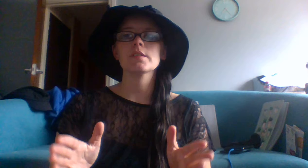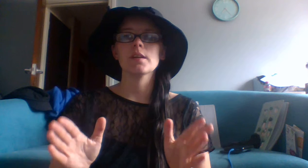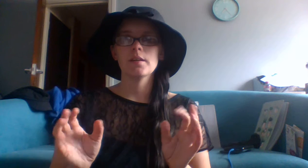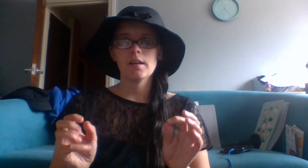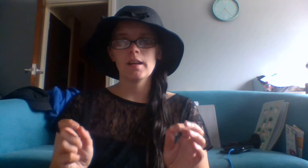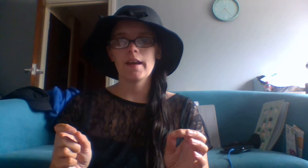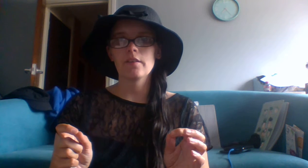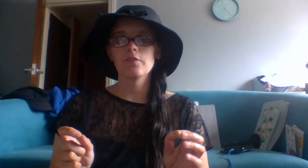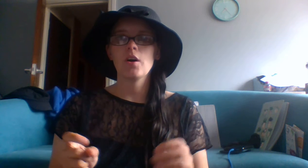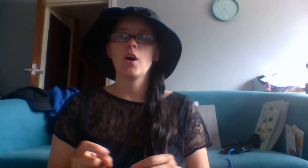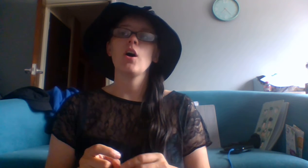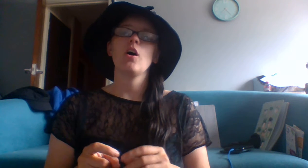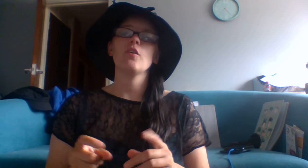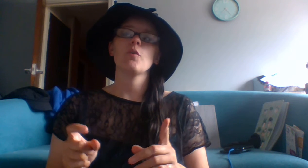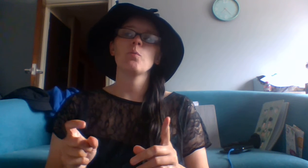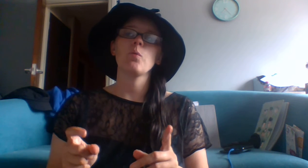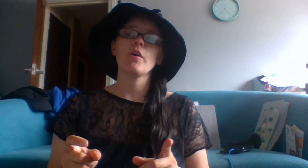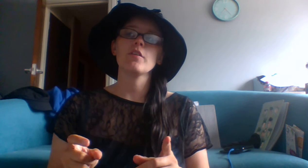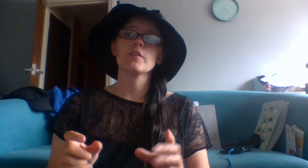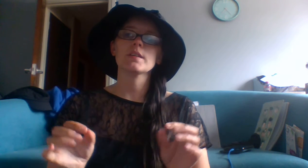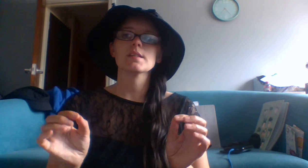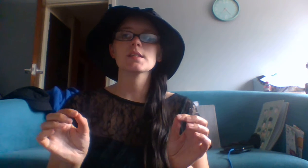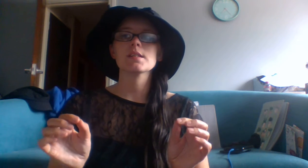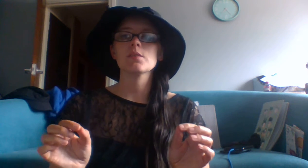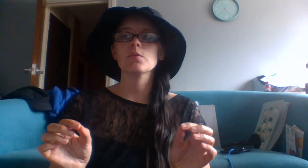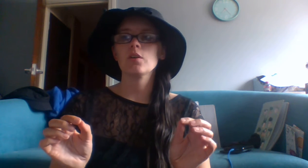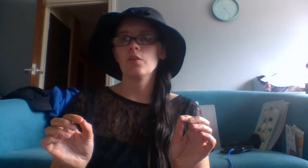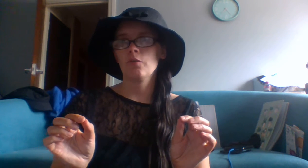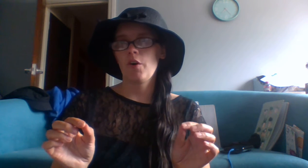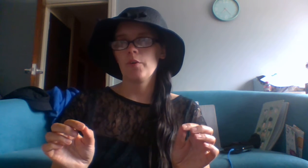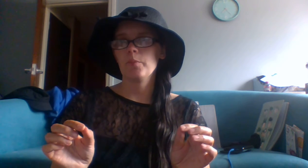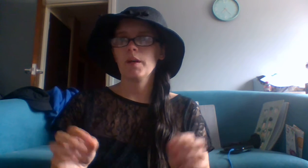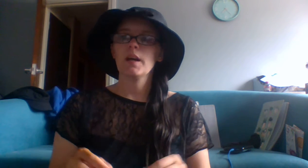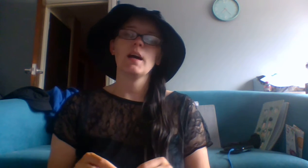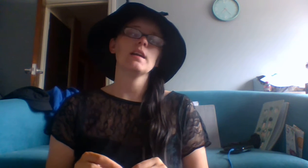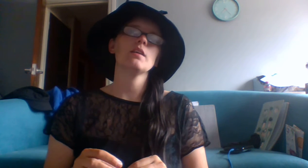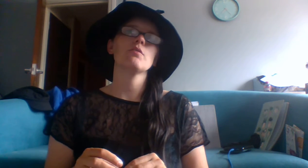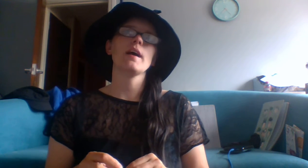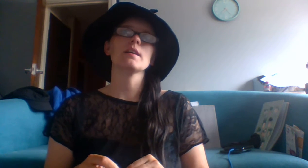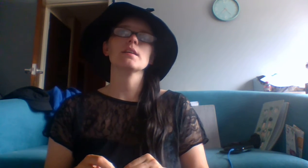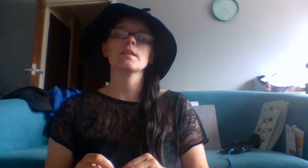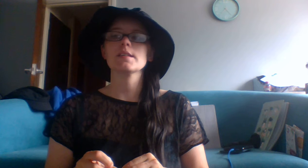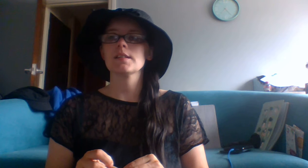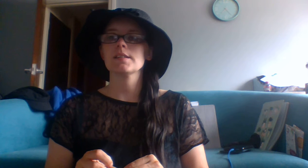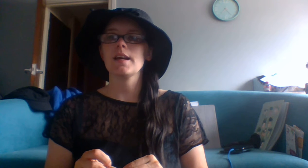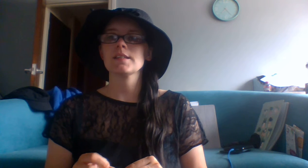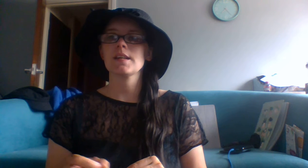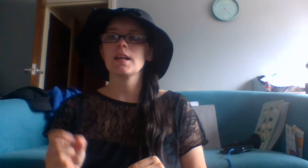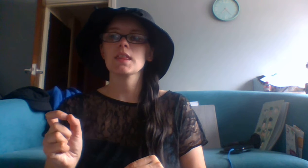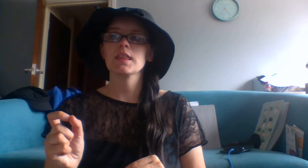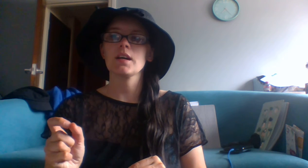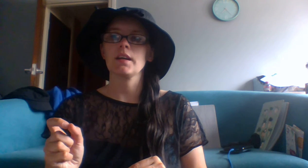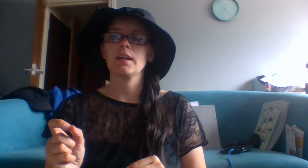length of woven silk rope and he recognized it as a thuggy.